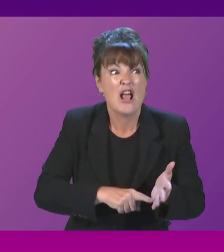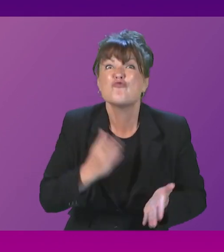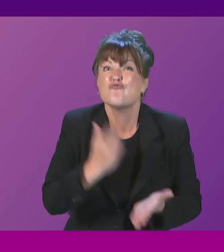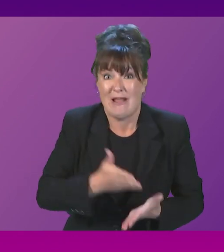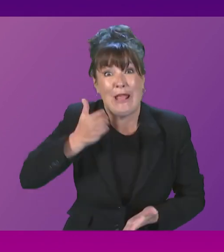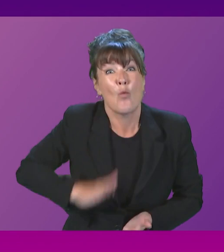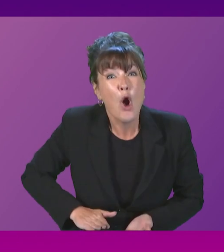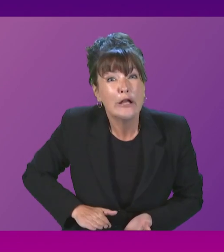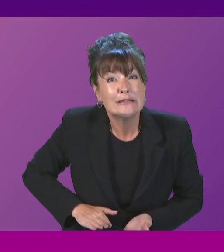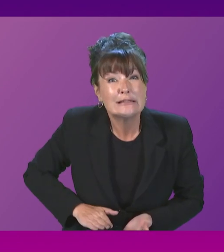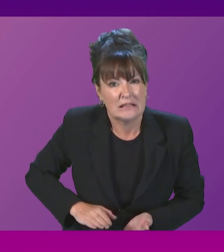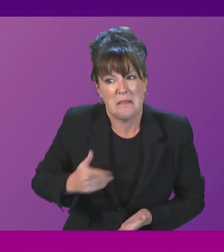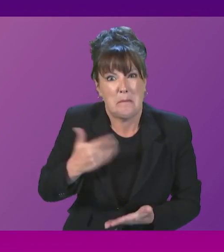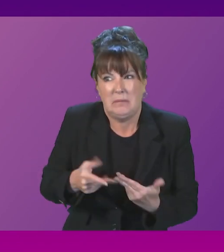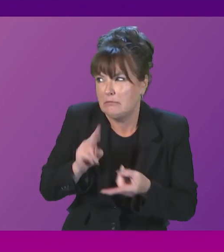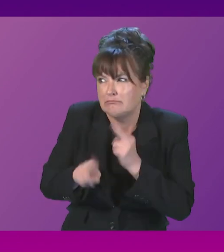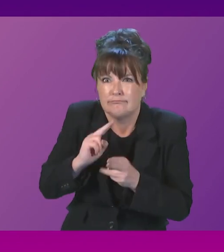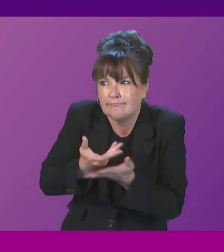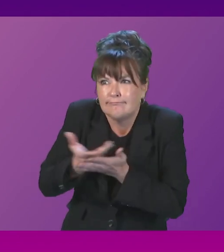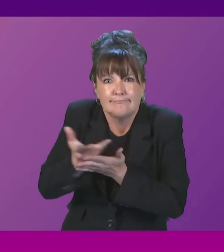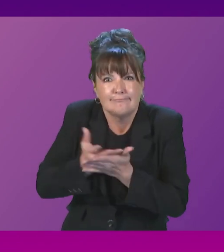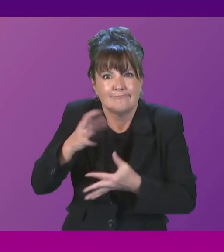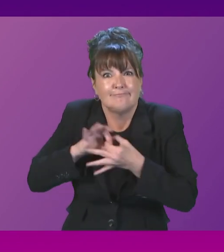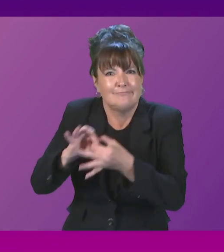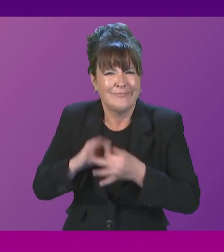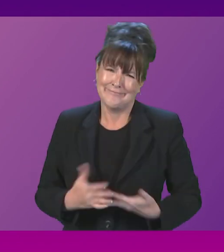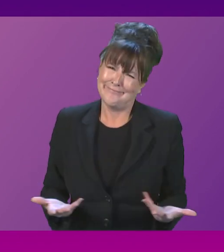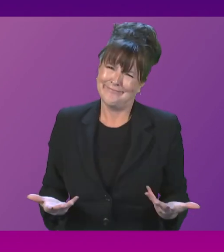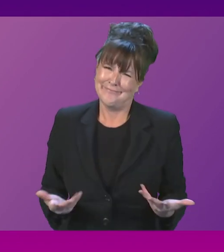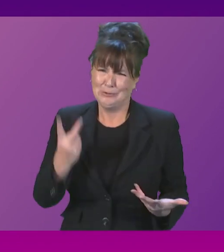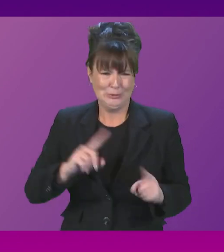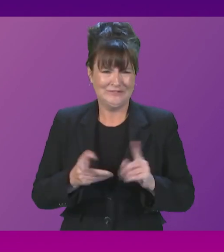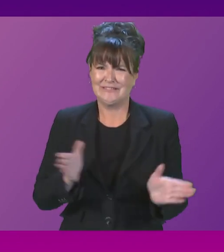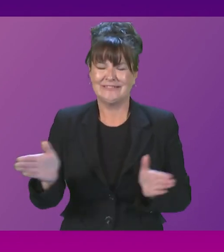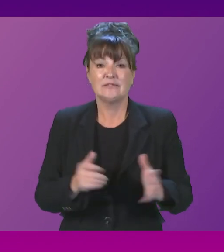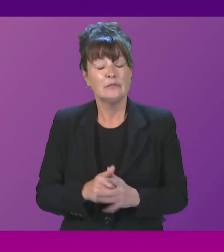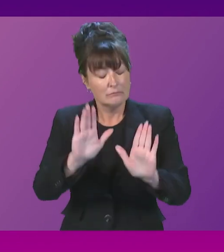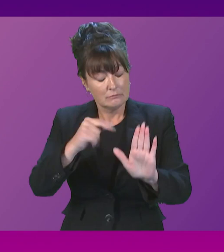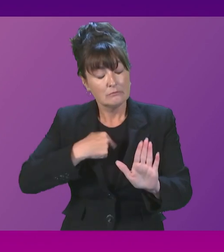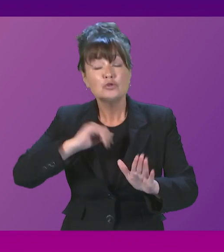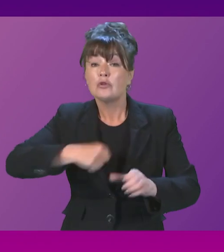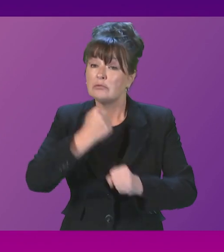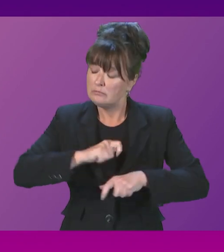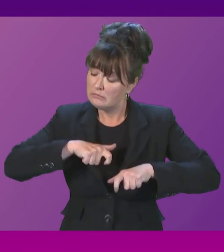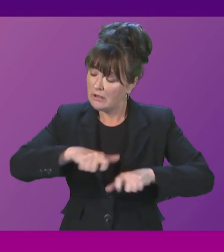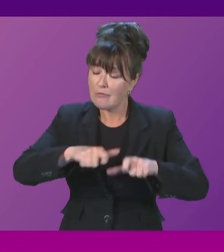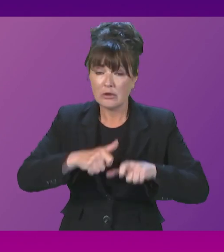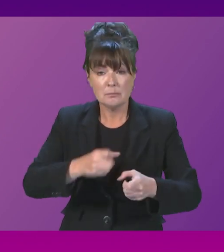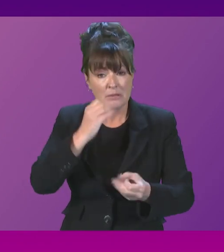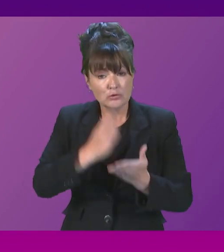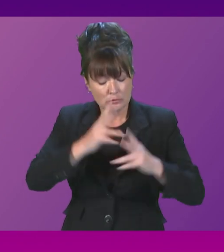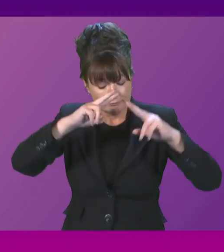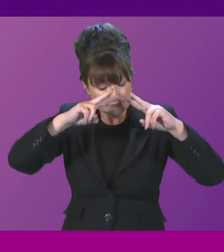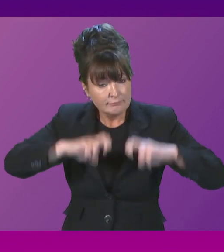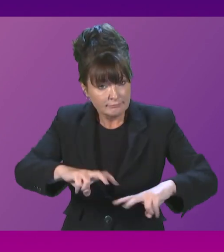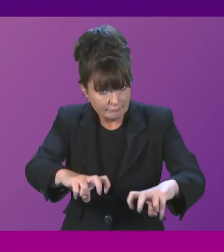went there. We will continue to ensure that investigations are supported. As I said, I asked the Permanent